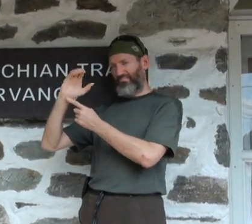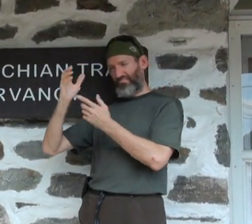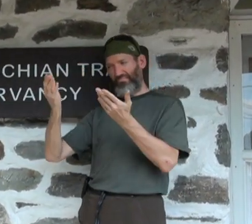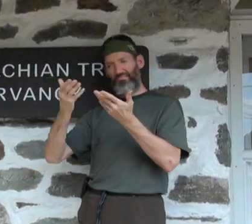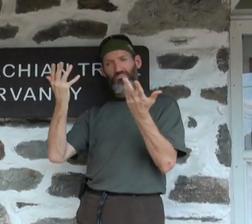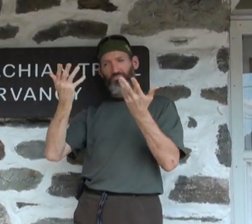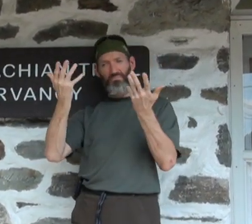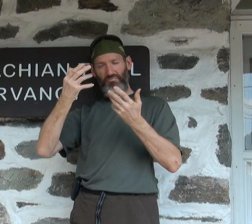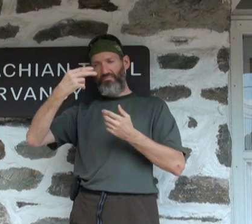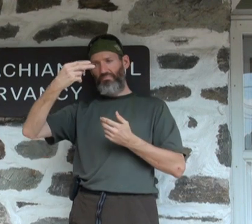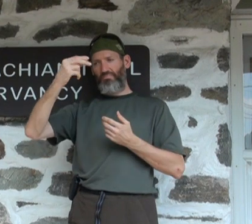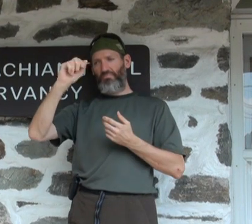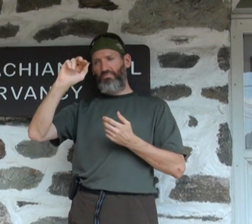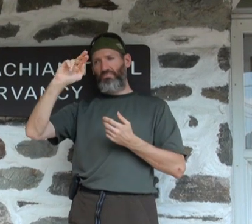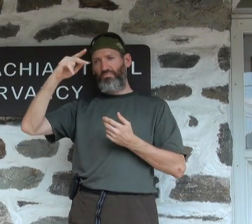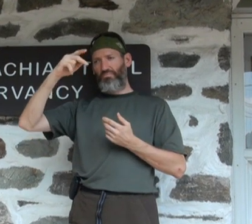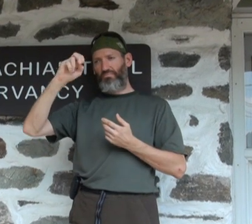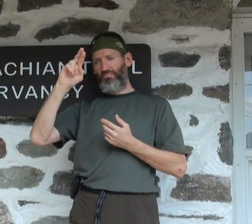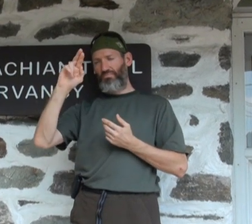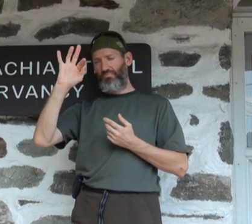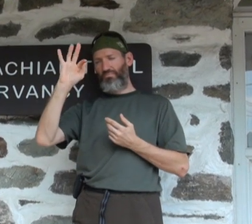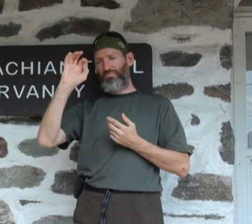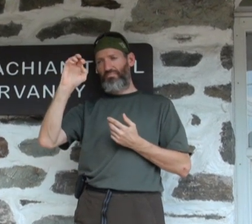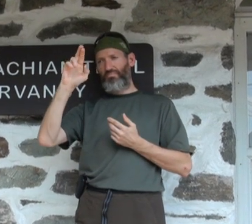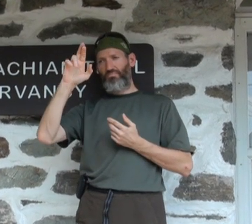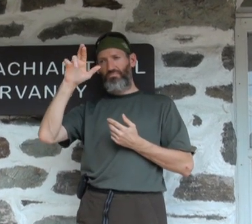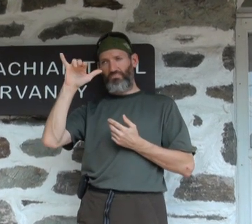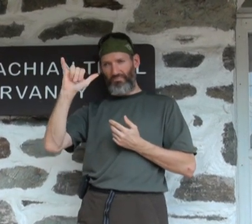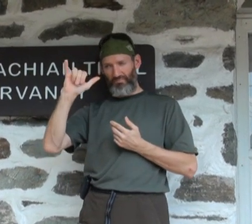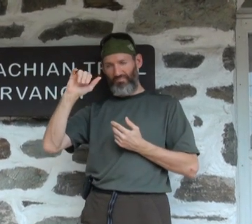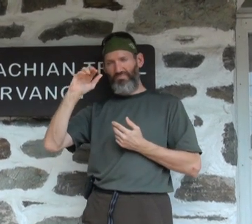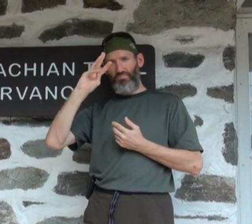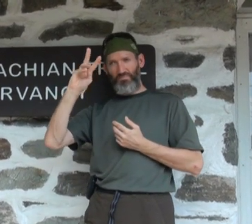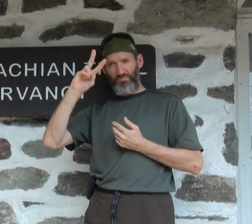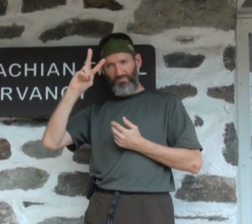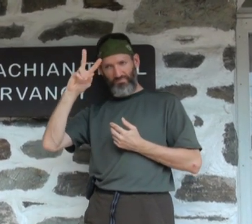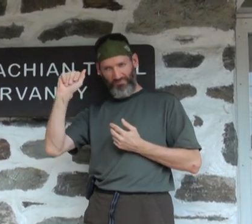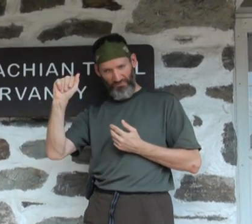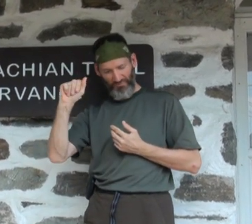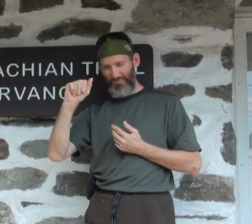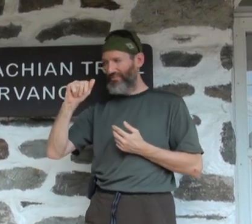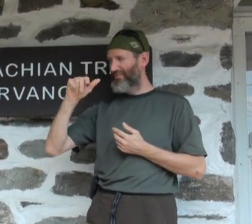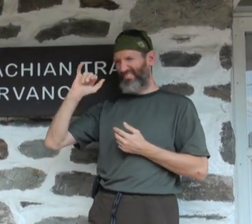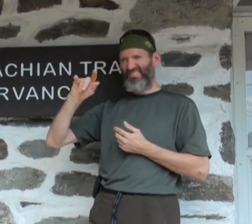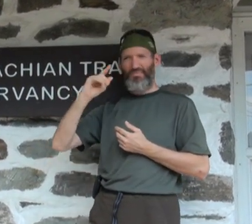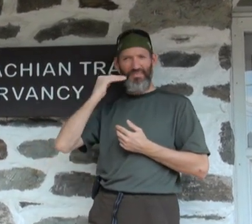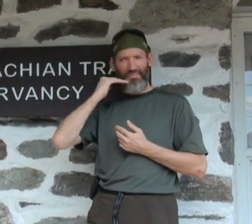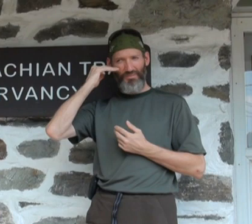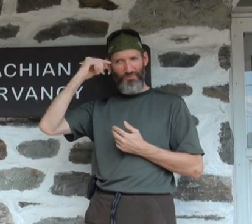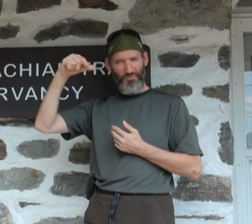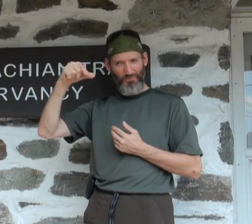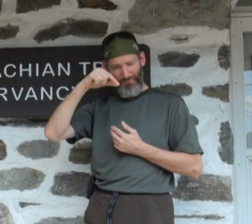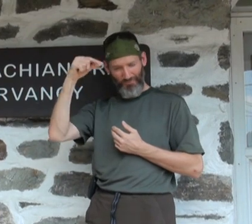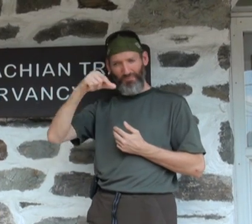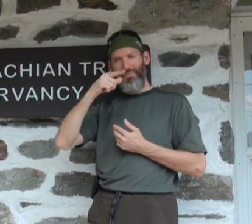Please help me. Please. Take me. I